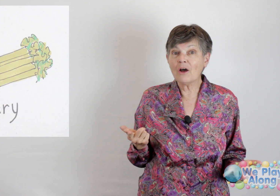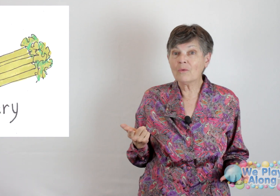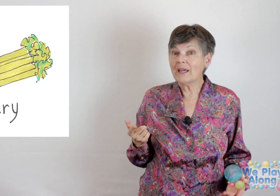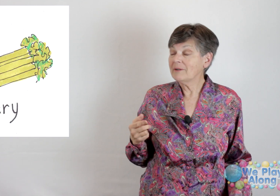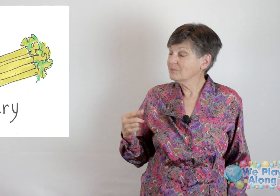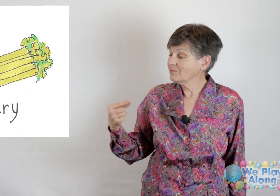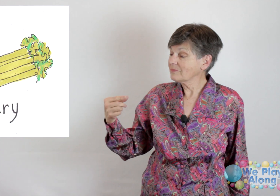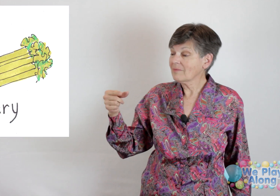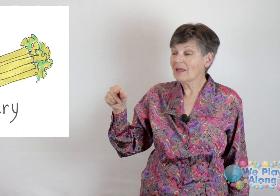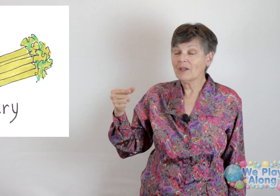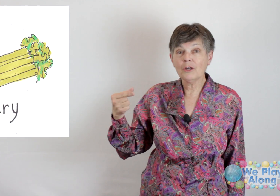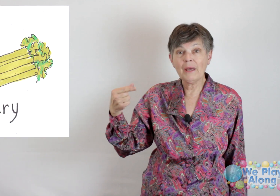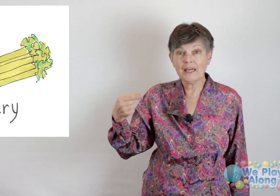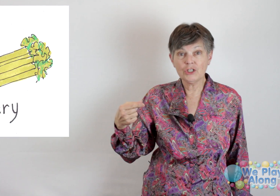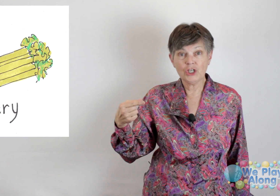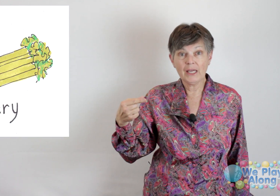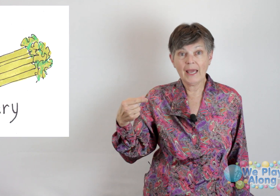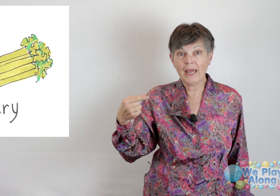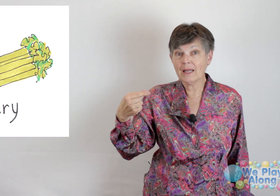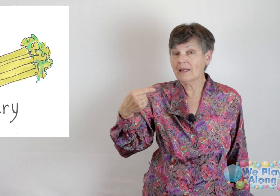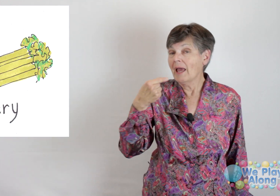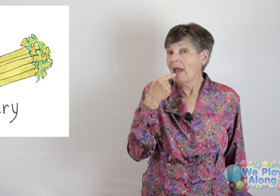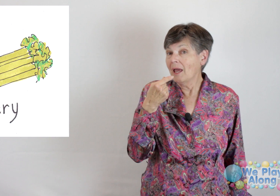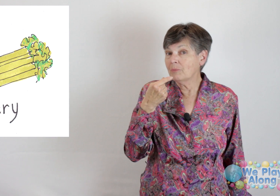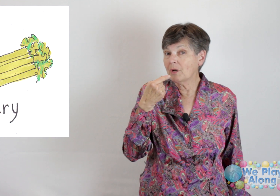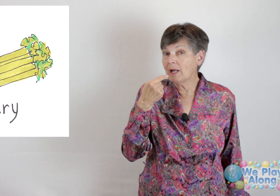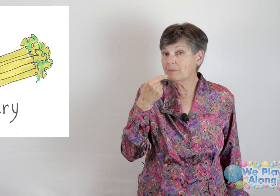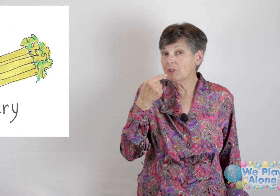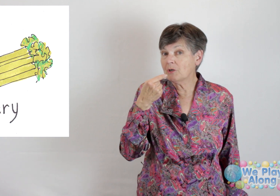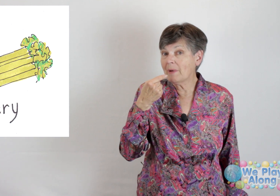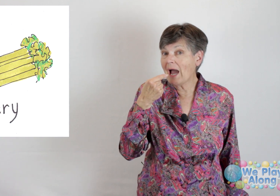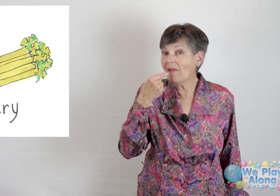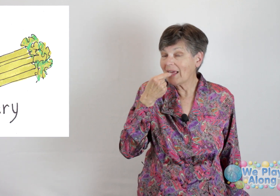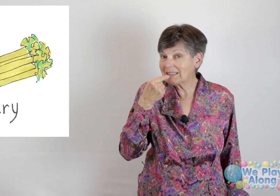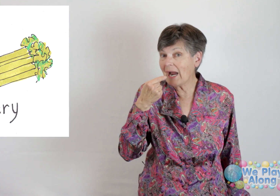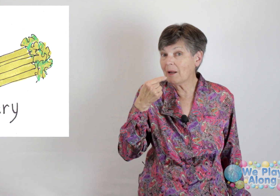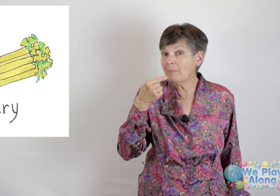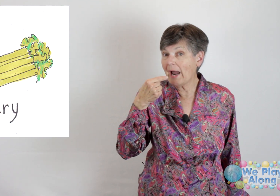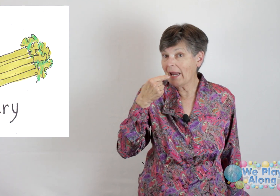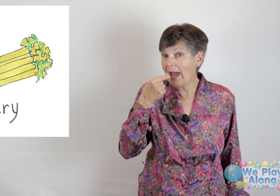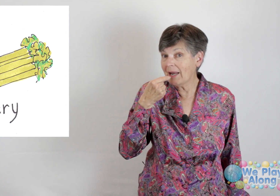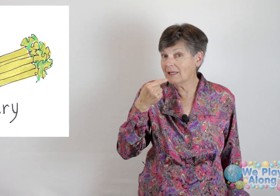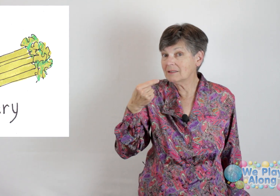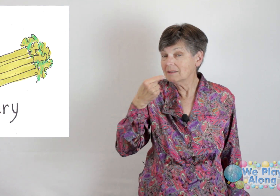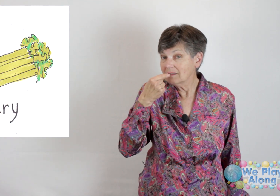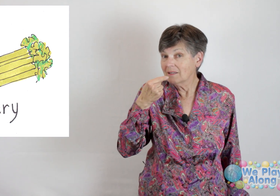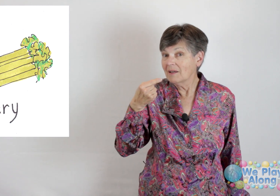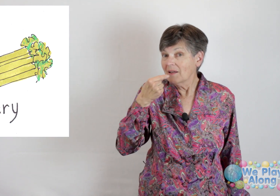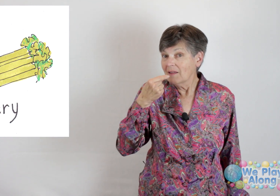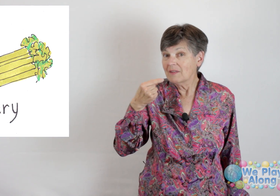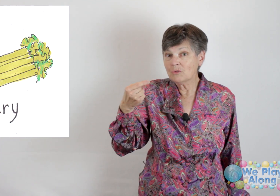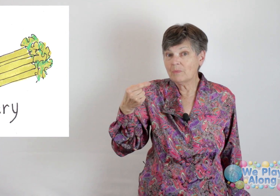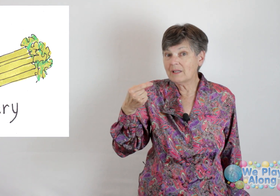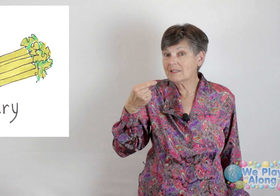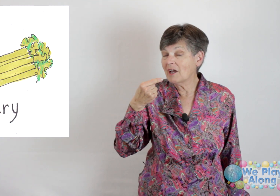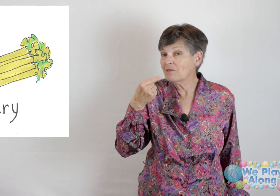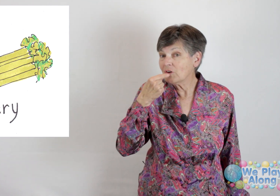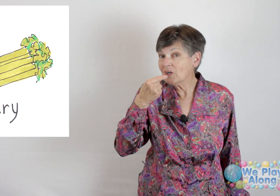Celery. You make a G hand and put it up to your mouth and kind of bite at it. This would be the sign for